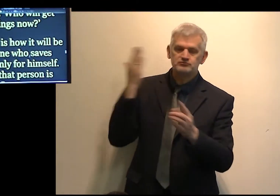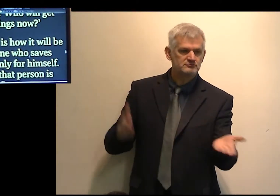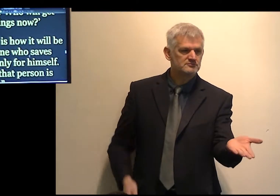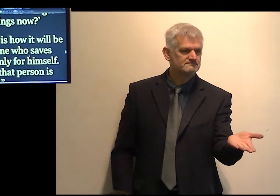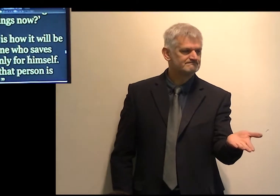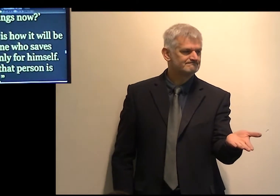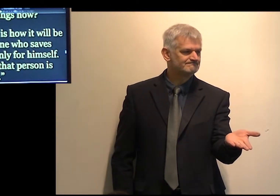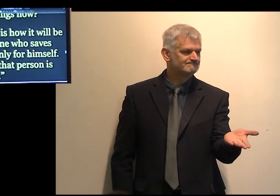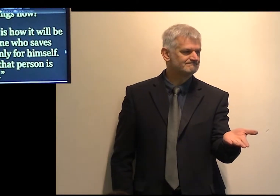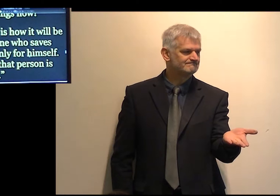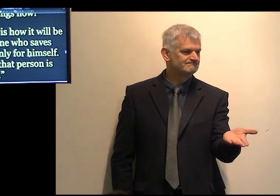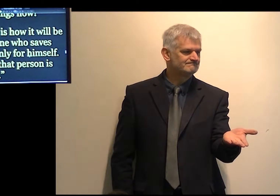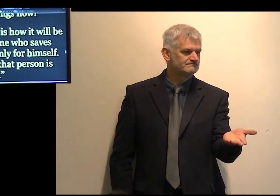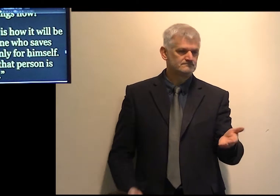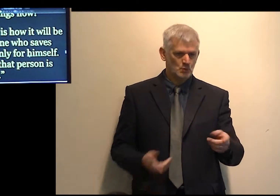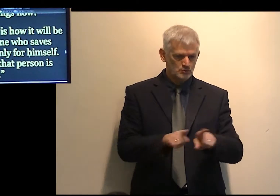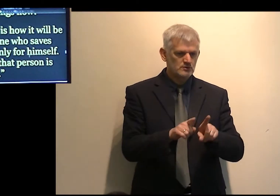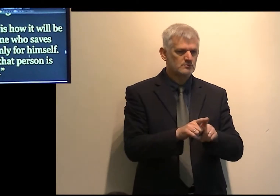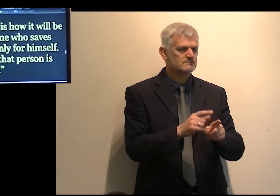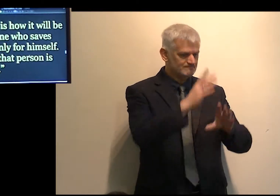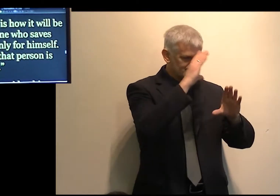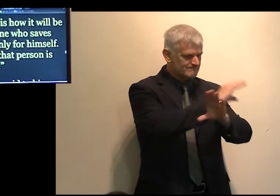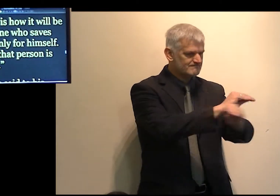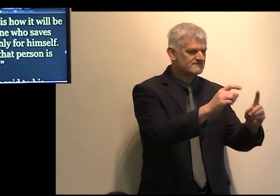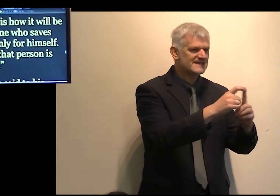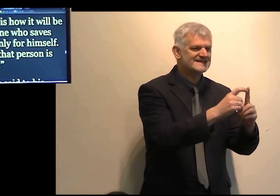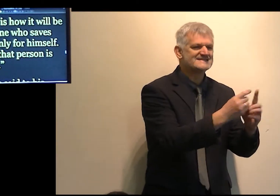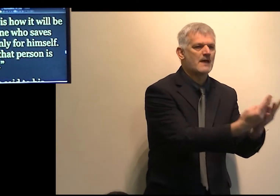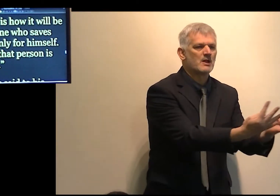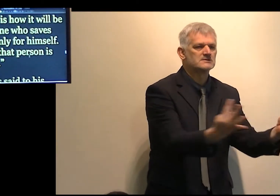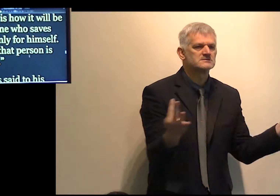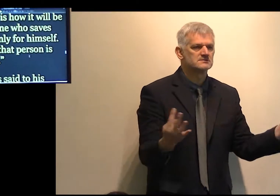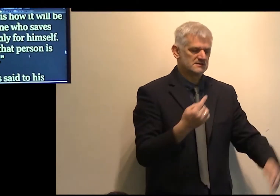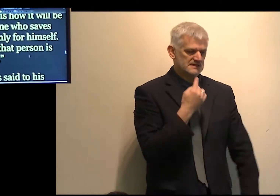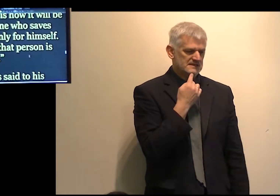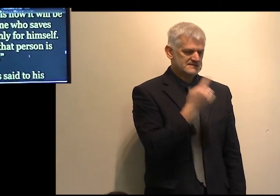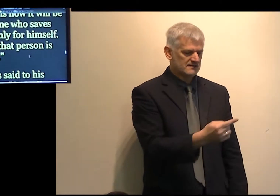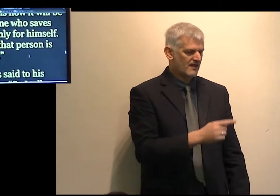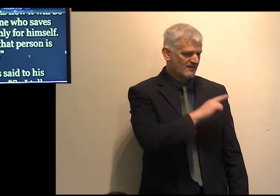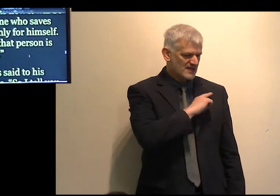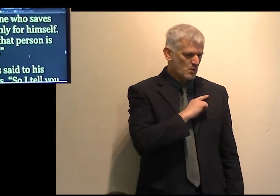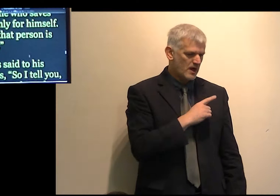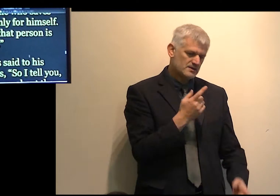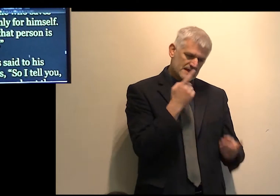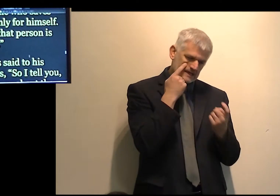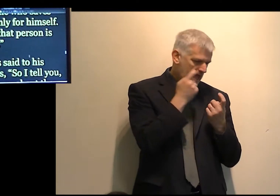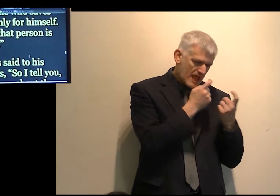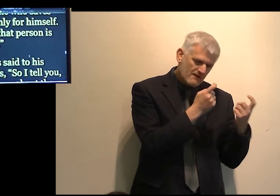And he said unto his disciples, Therefore I say unto you, Take no thought for your life